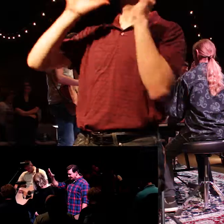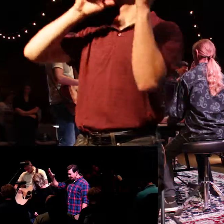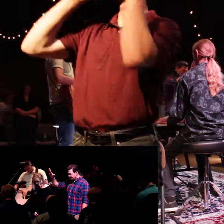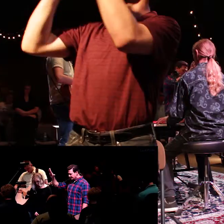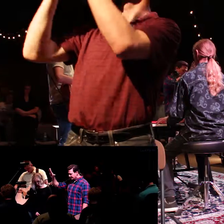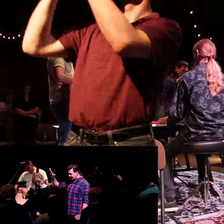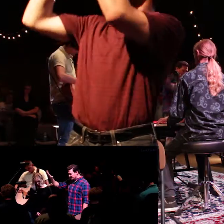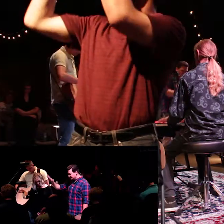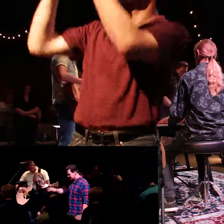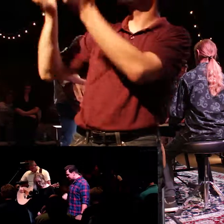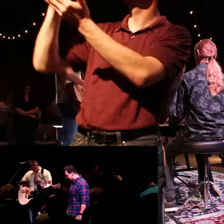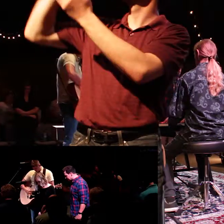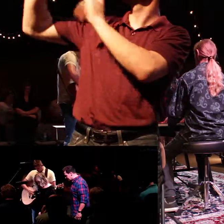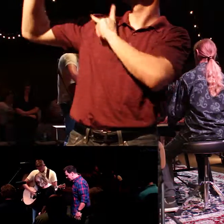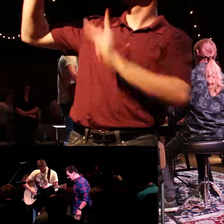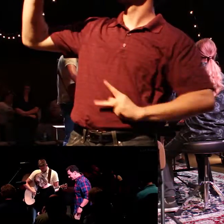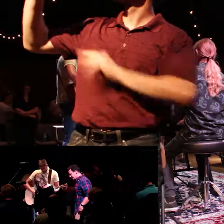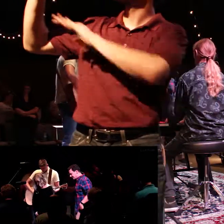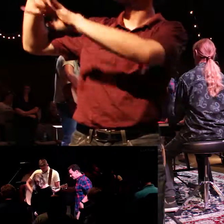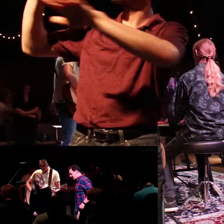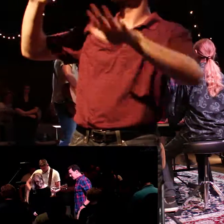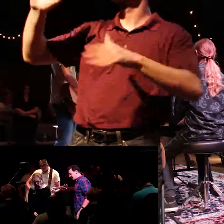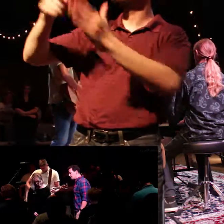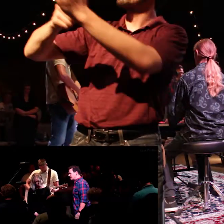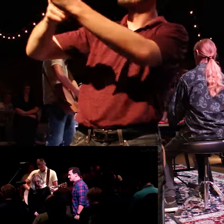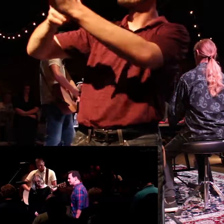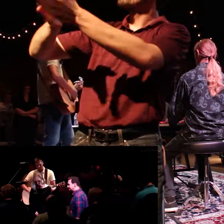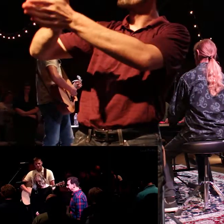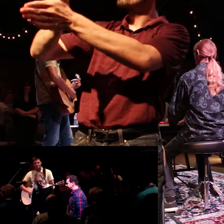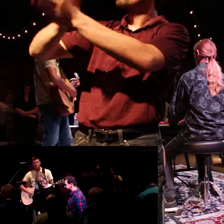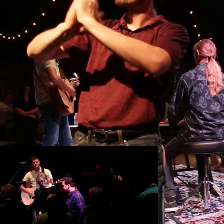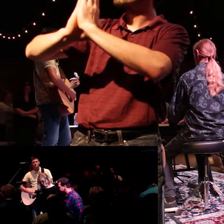I ask this in Jesus' name. Everybody set. Amen.